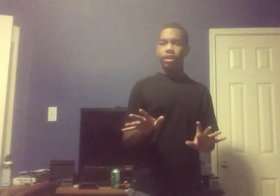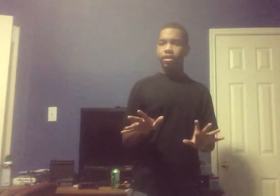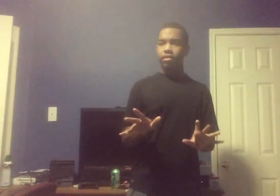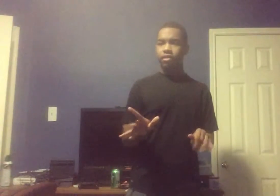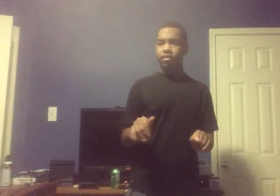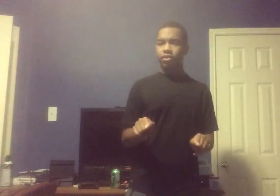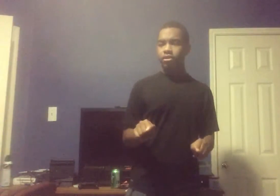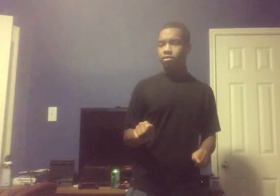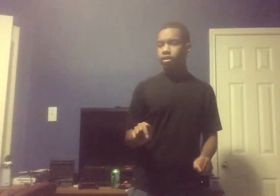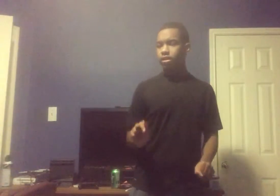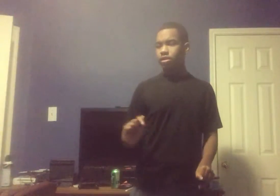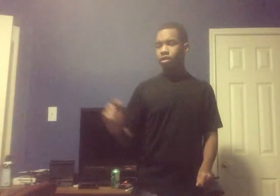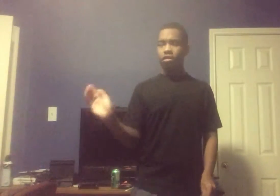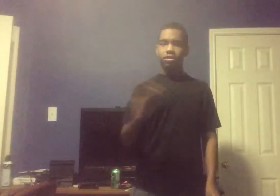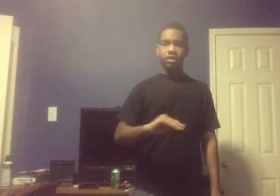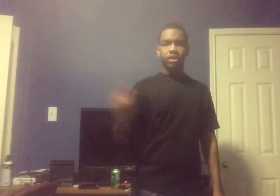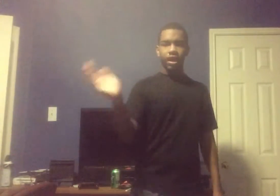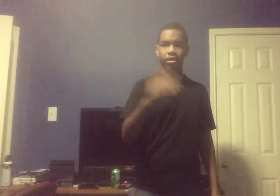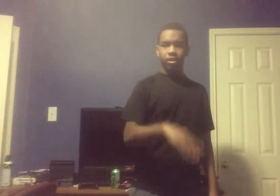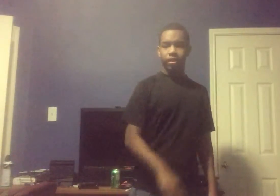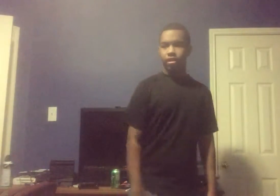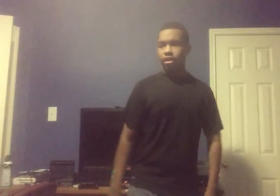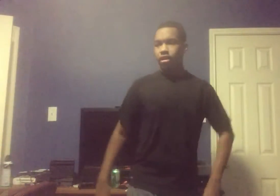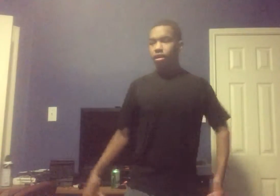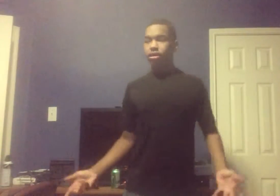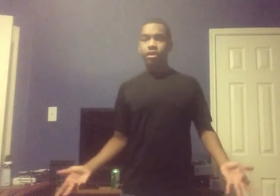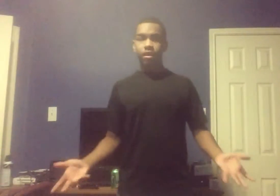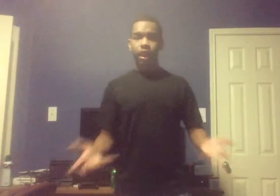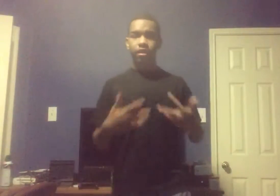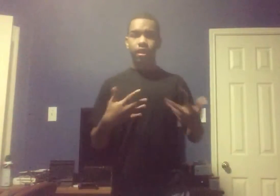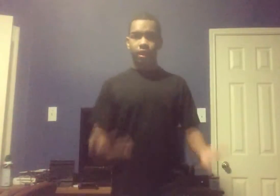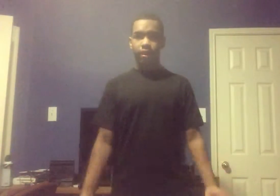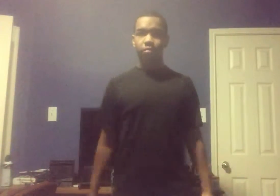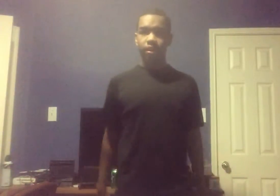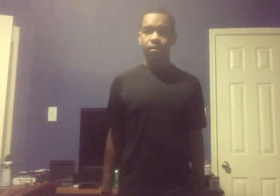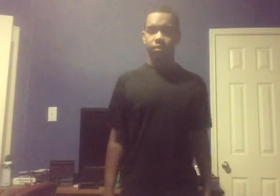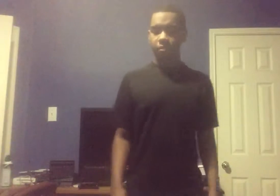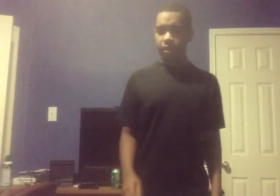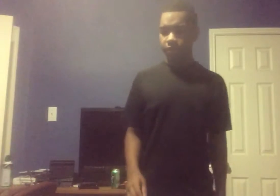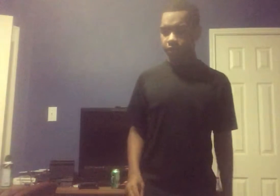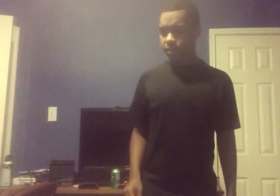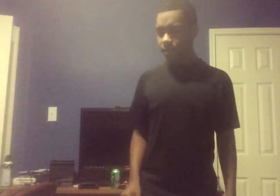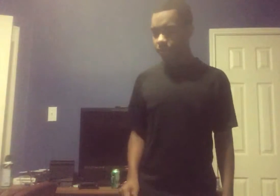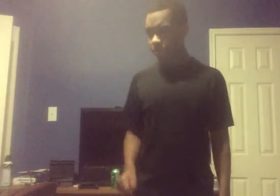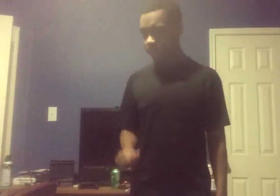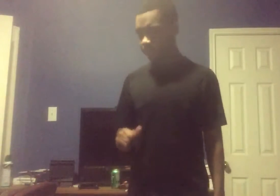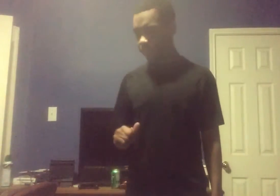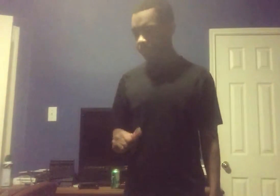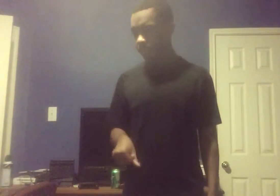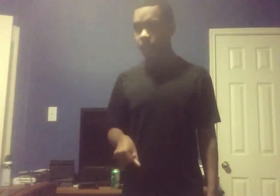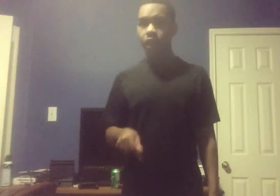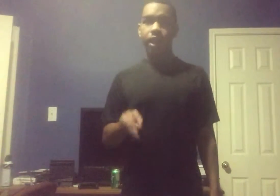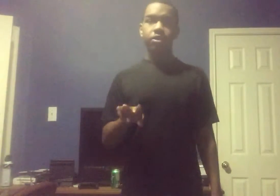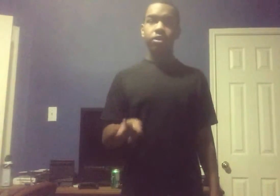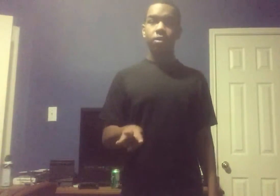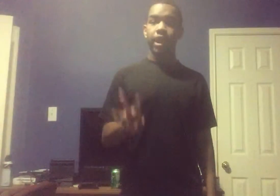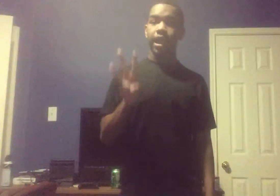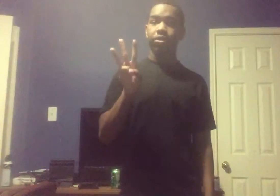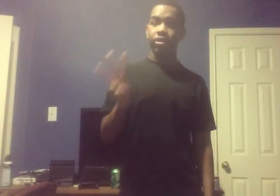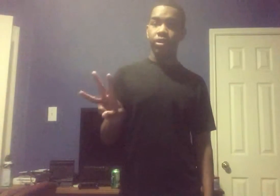editing for this one So just get out of the way cuz I think I can explain it rightly so As you know, we have three